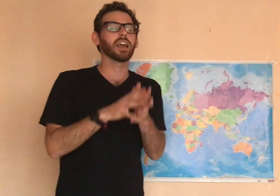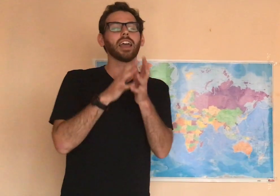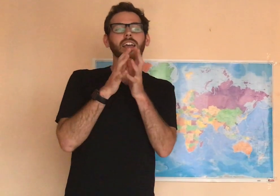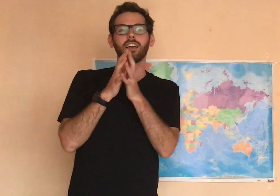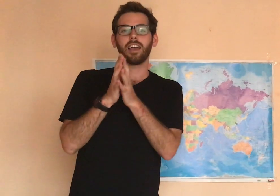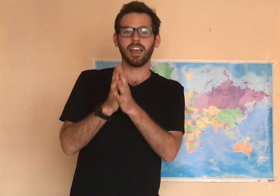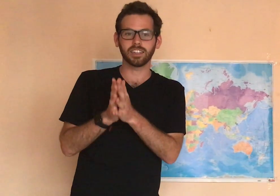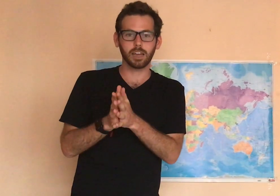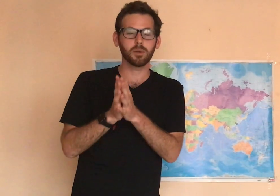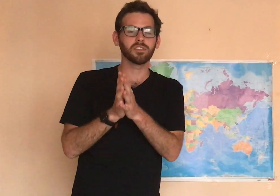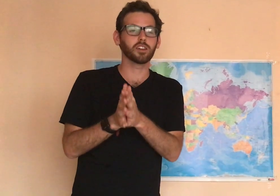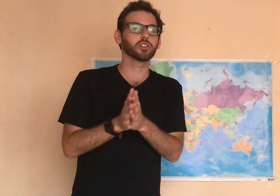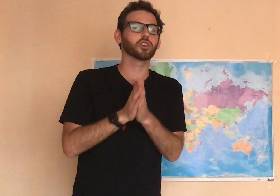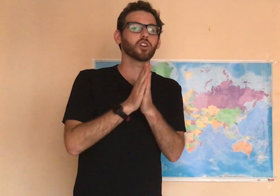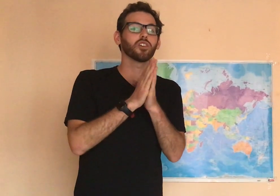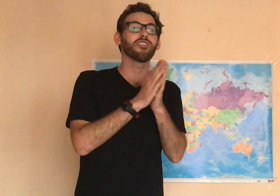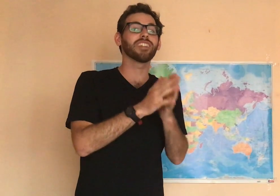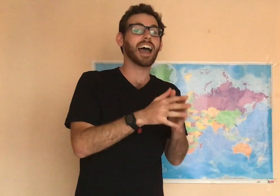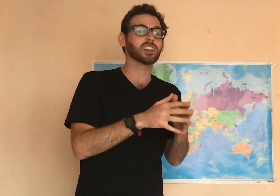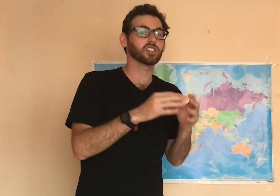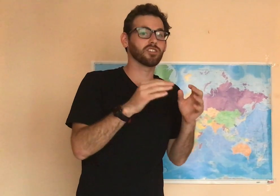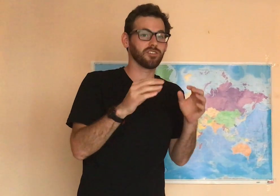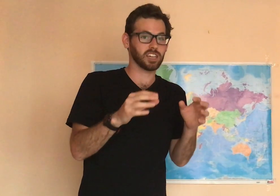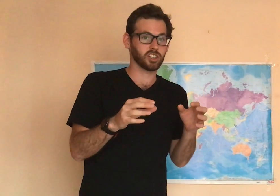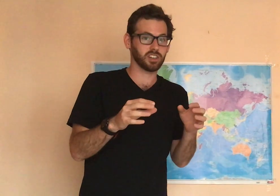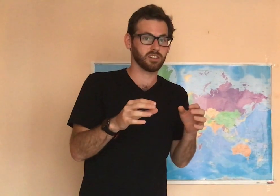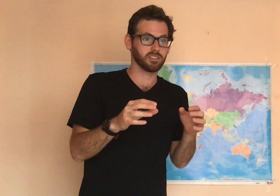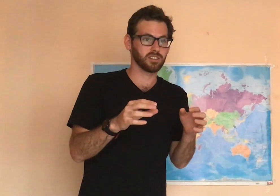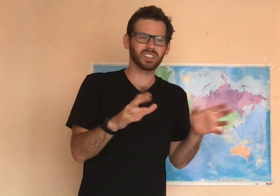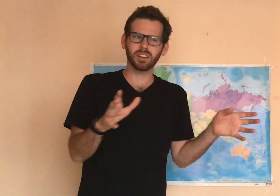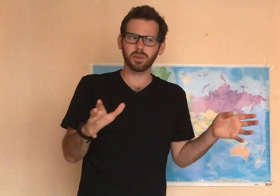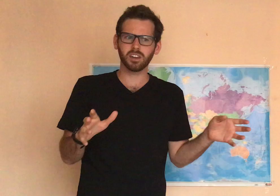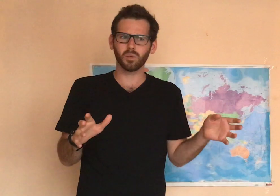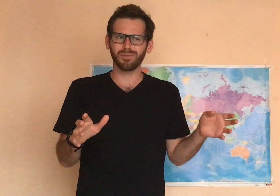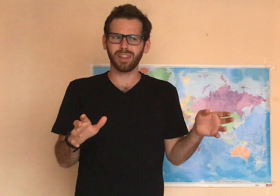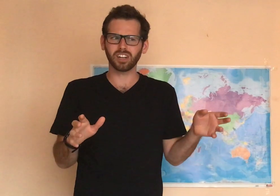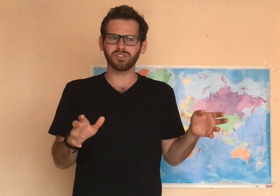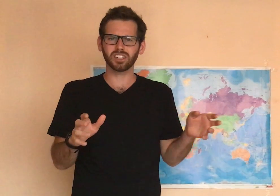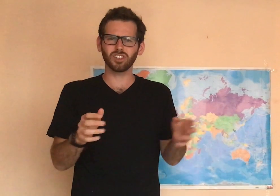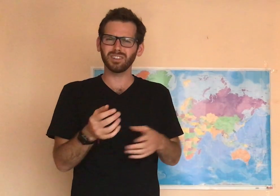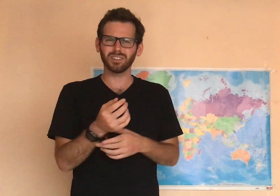a type of literature called flash fiction. Does anybody know what flash fiction is?